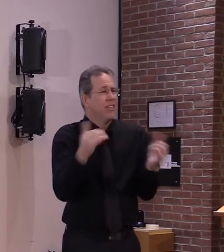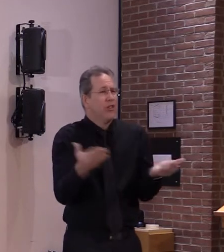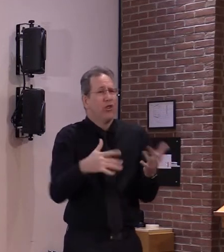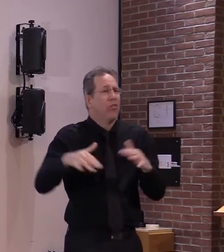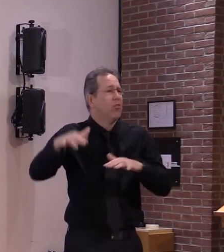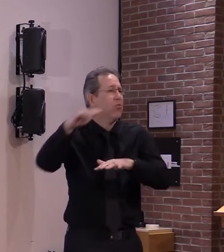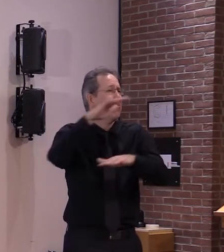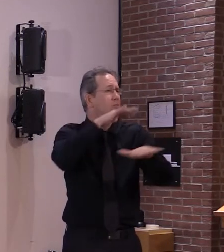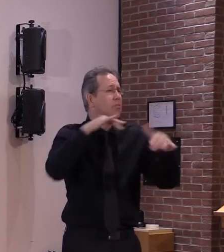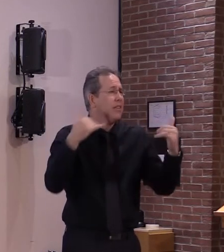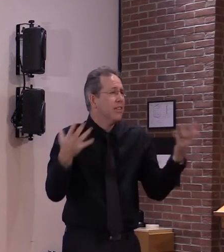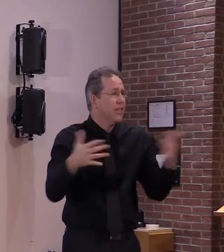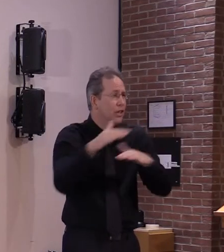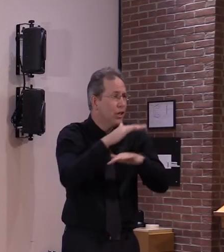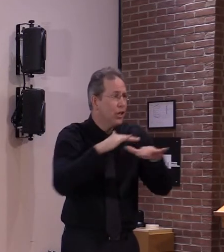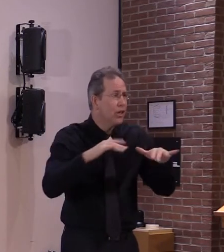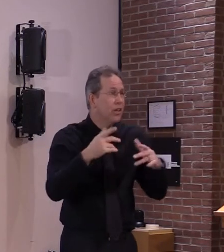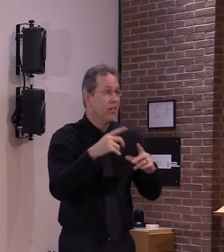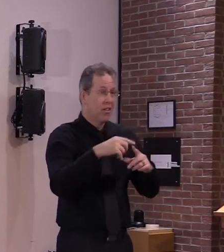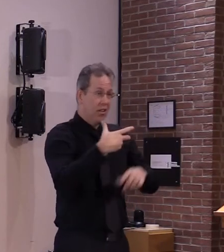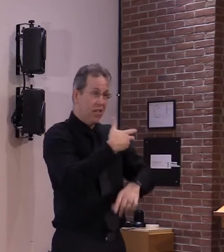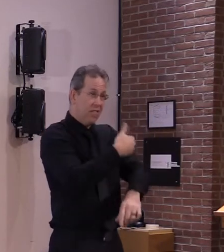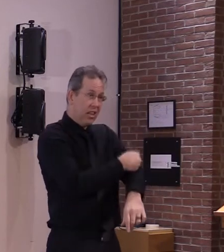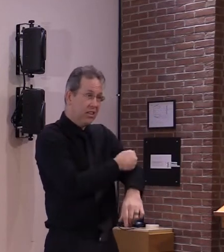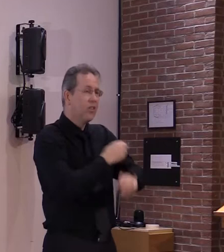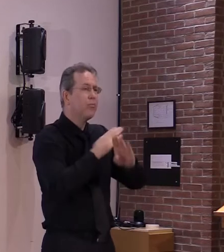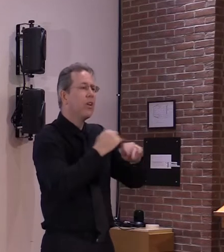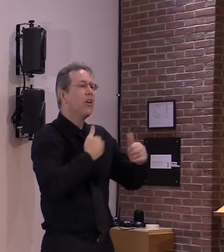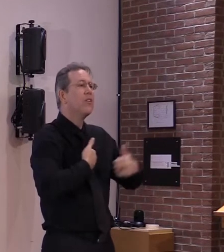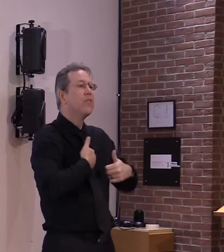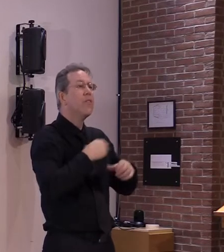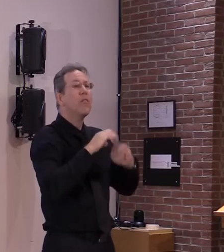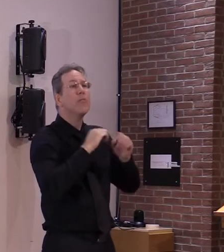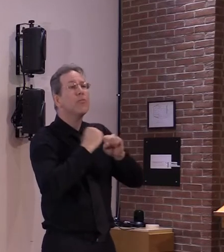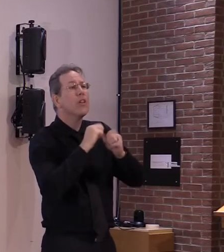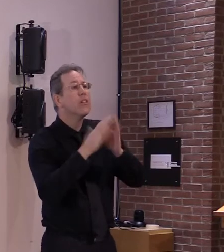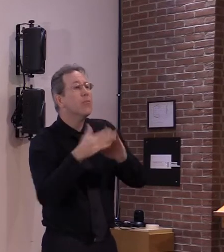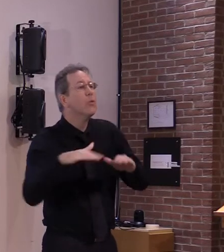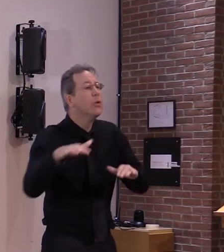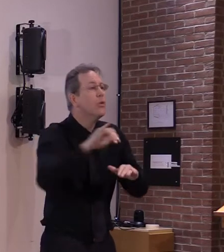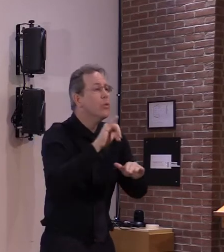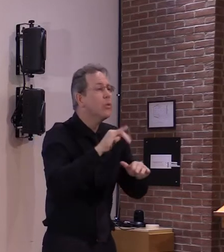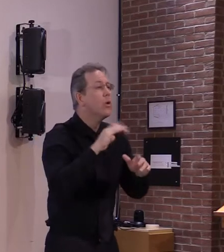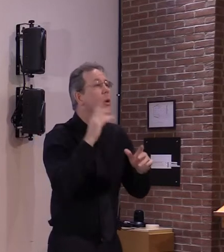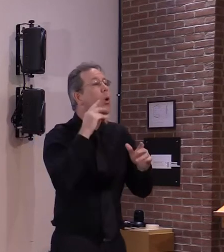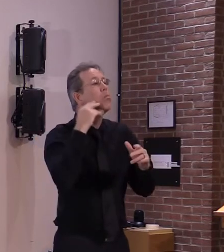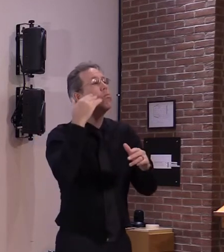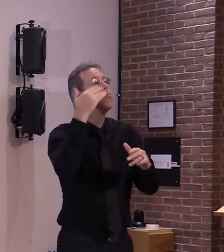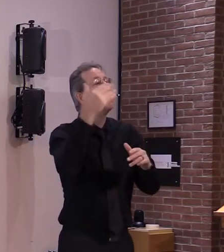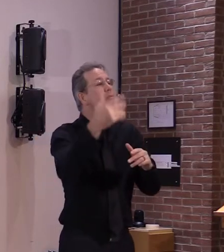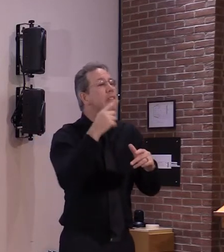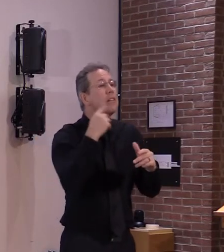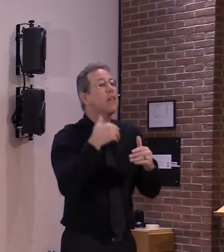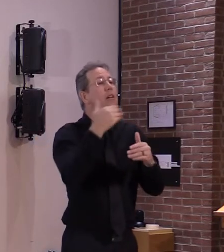ourselves and our communities as we move through this next more promising chapter of the pandemic